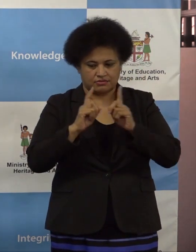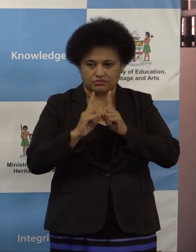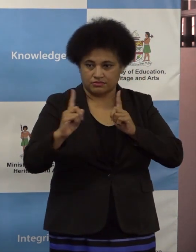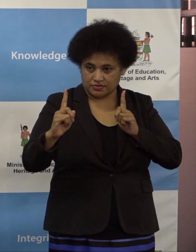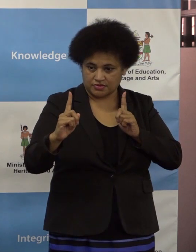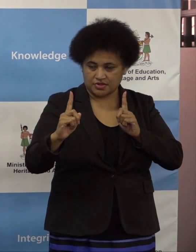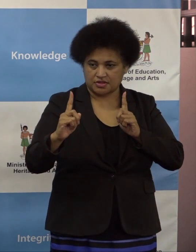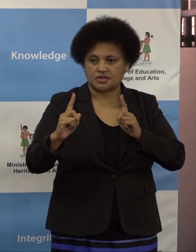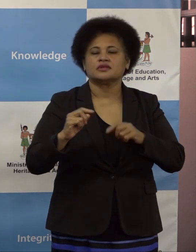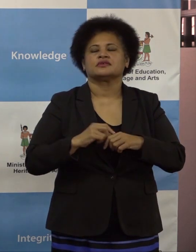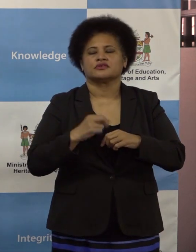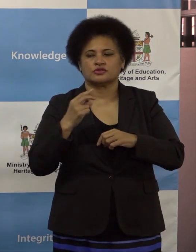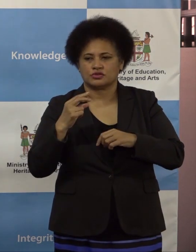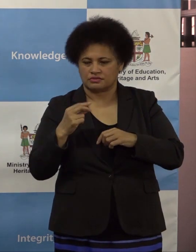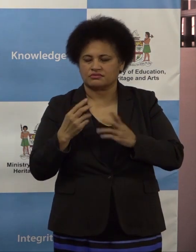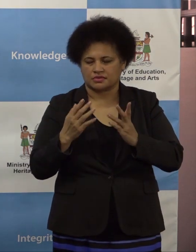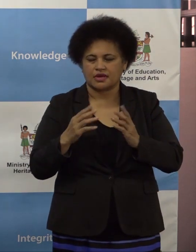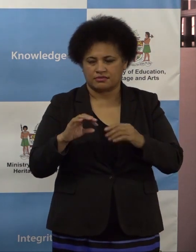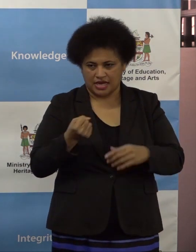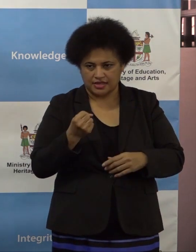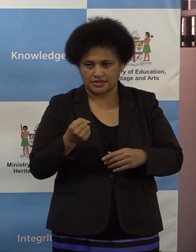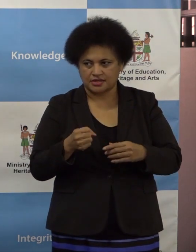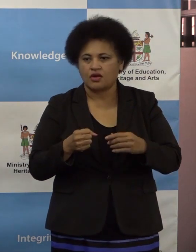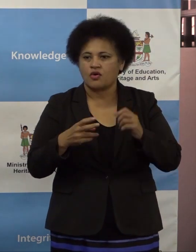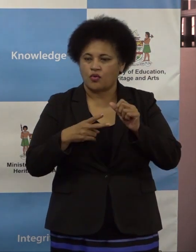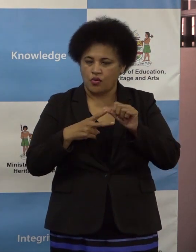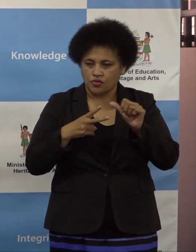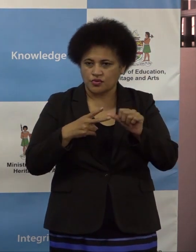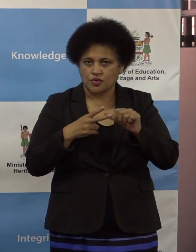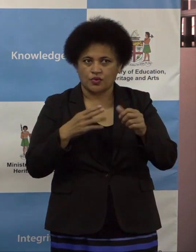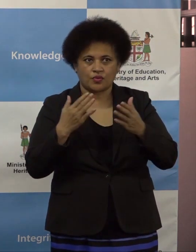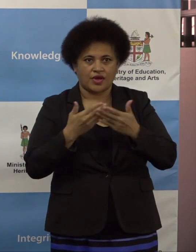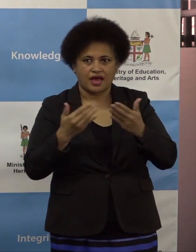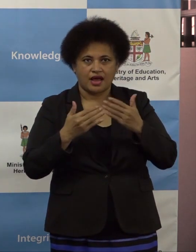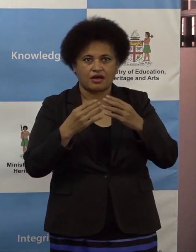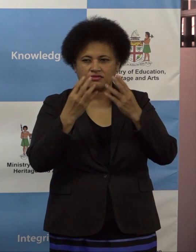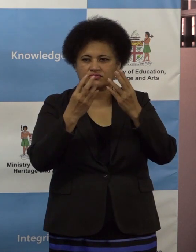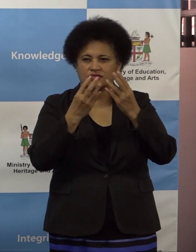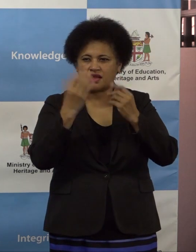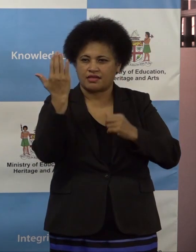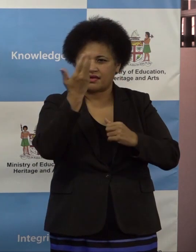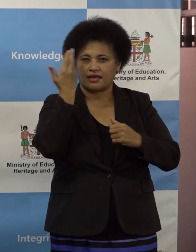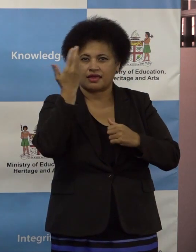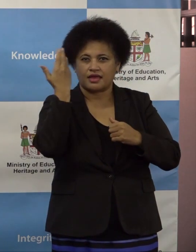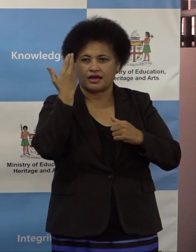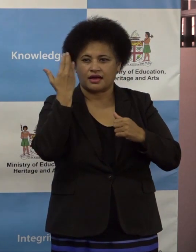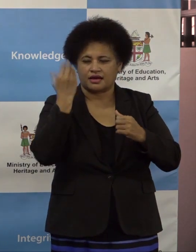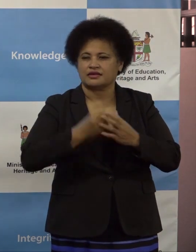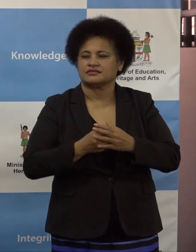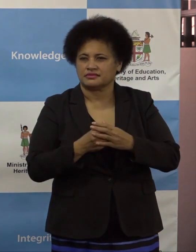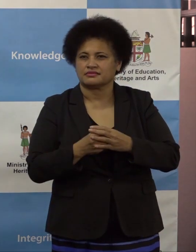We are focusing on ventilation, just to purify the air and clear the air,